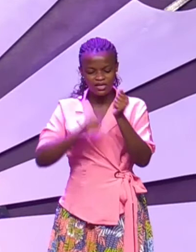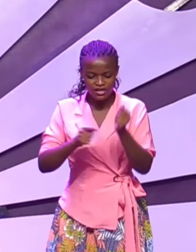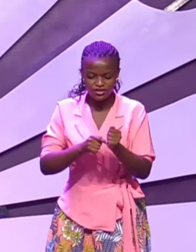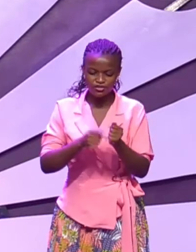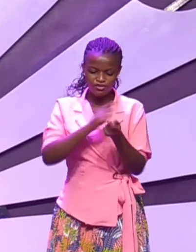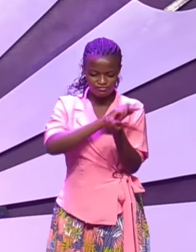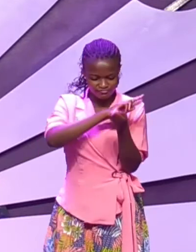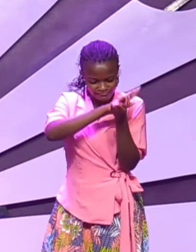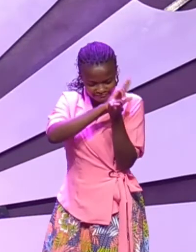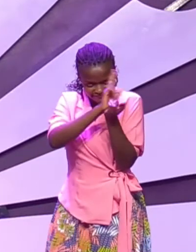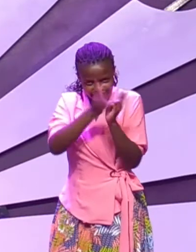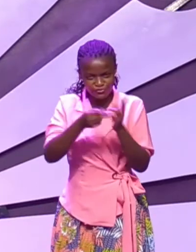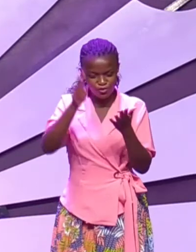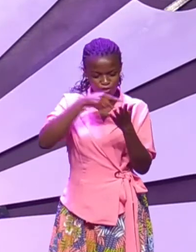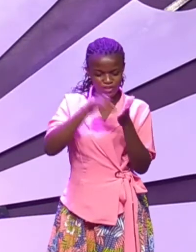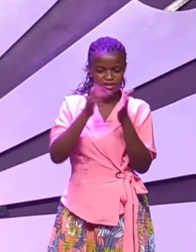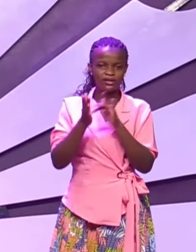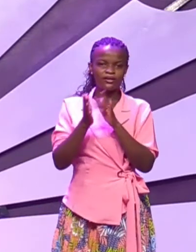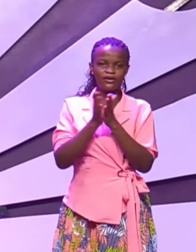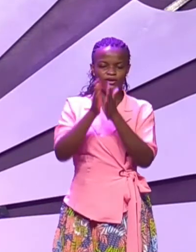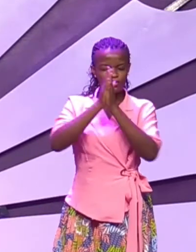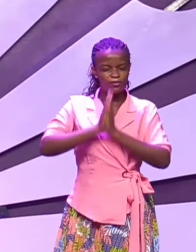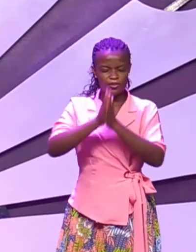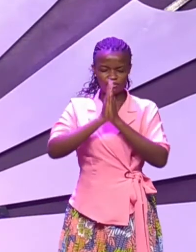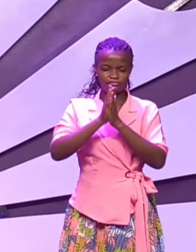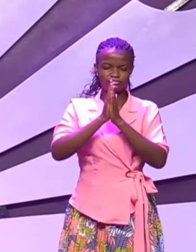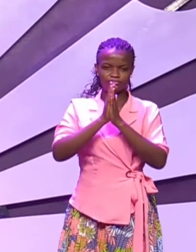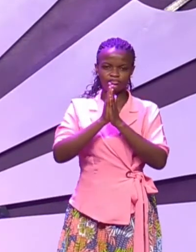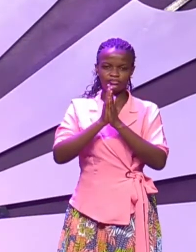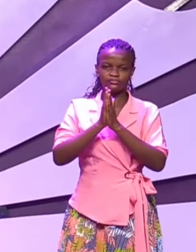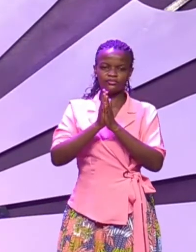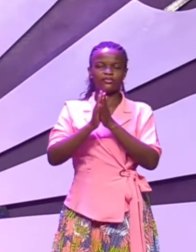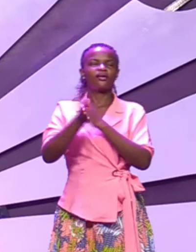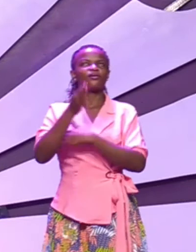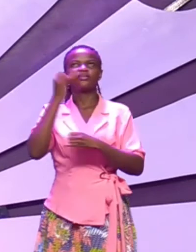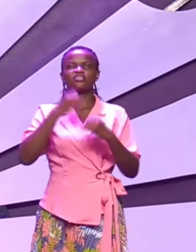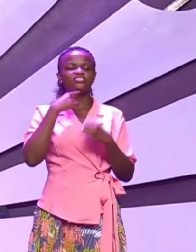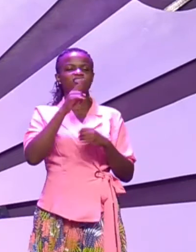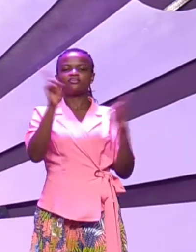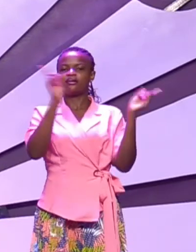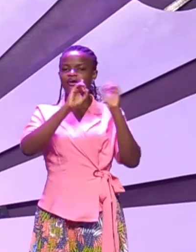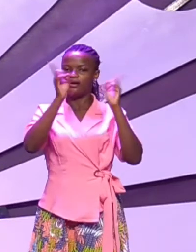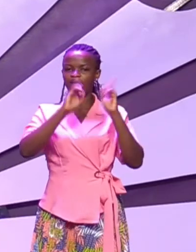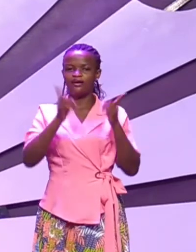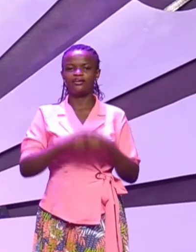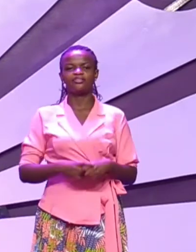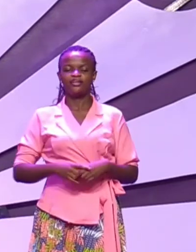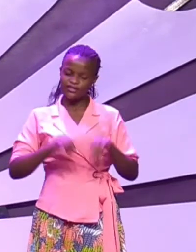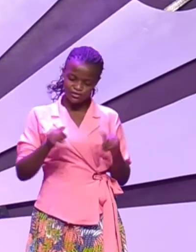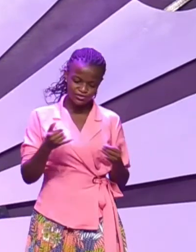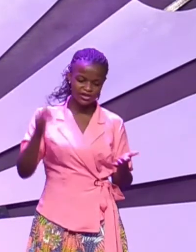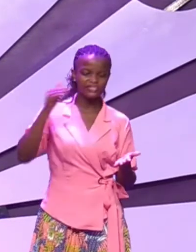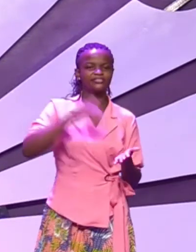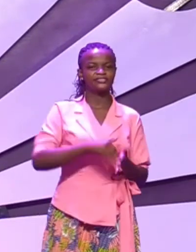you read your Bible you pray God says no you try again